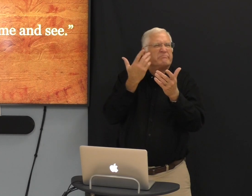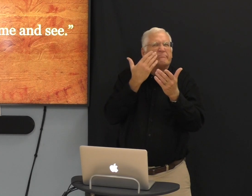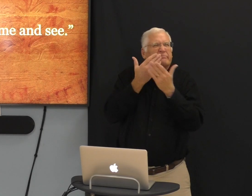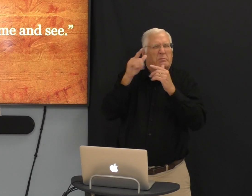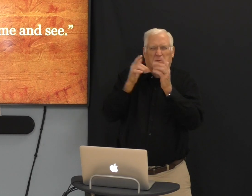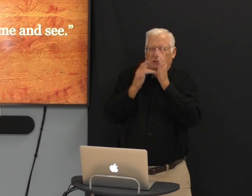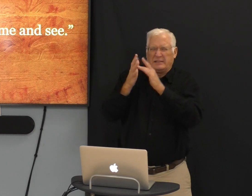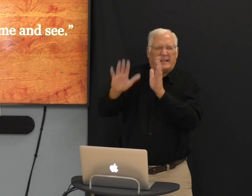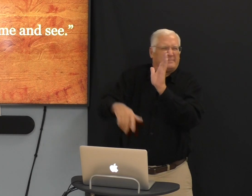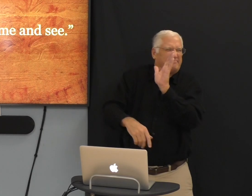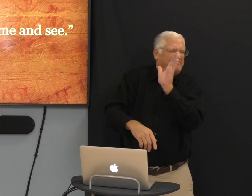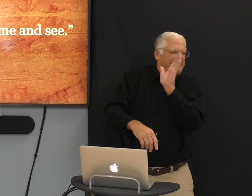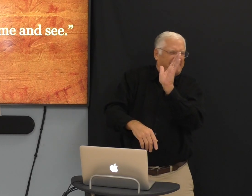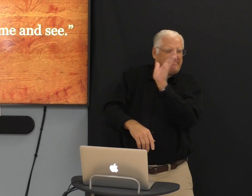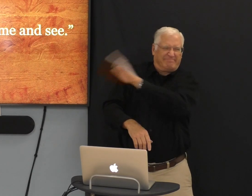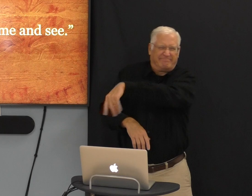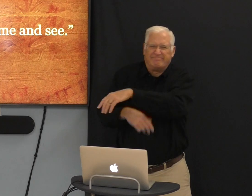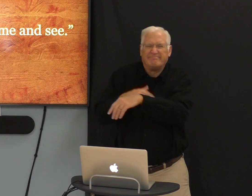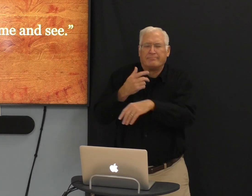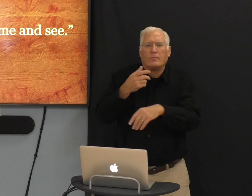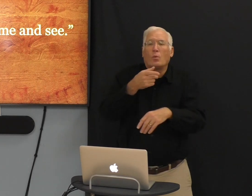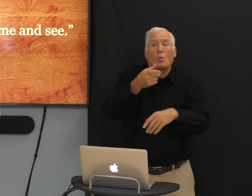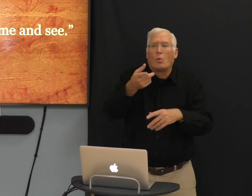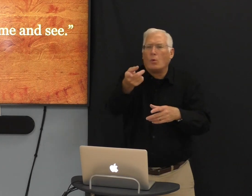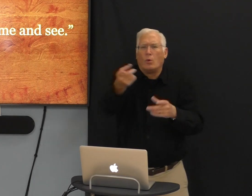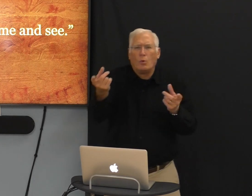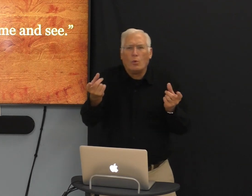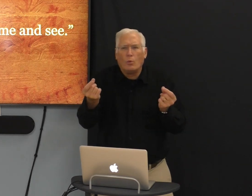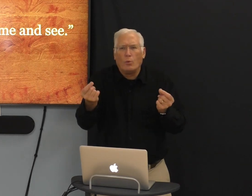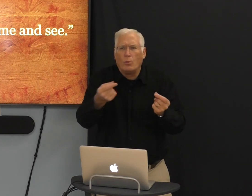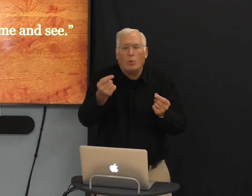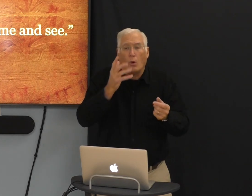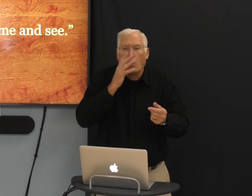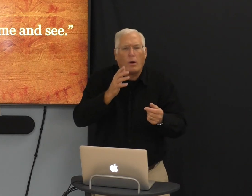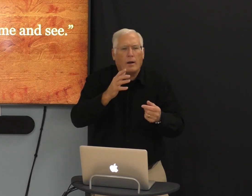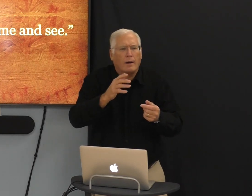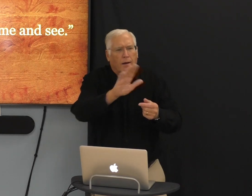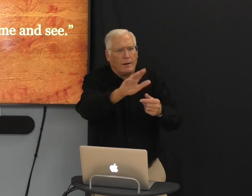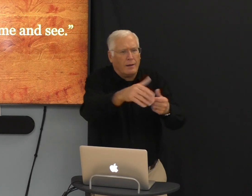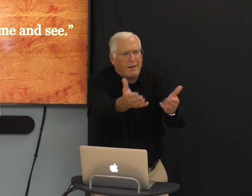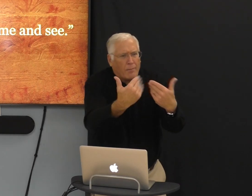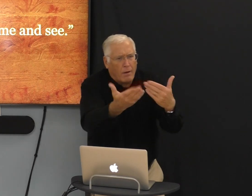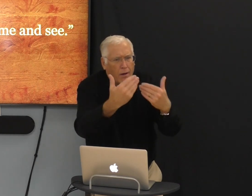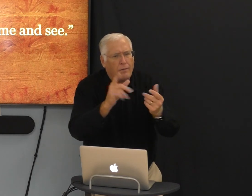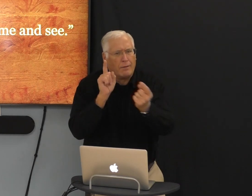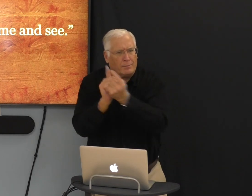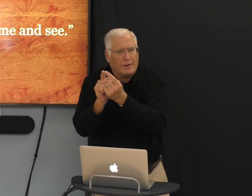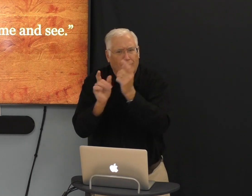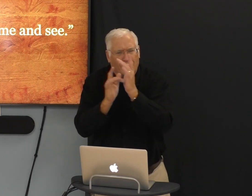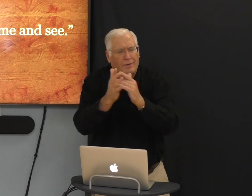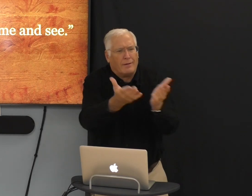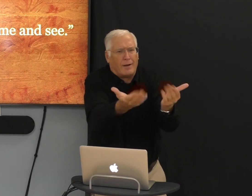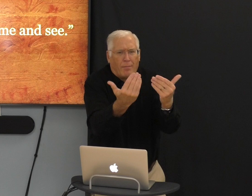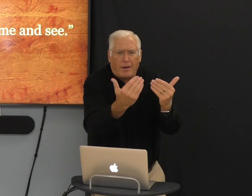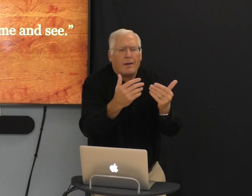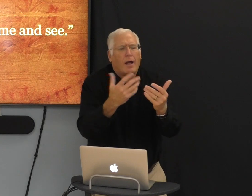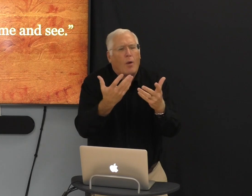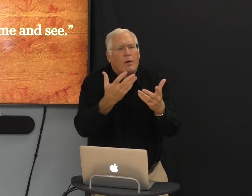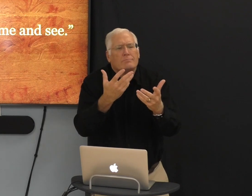Okay, but there's like nothing really such a big deal about that. You would say, no, come meet Jesus.